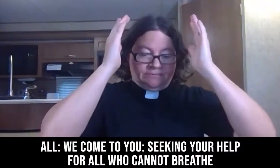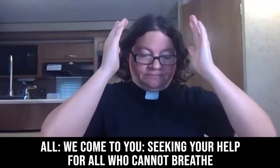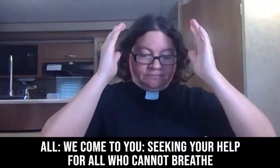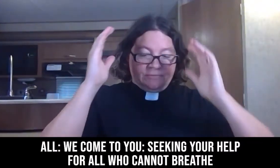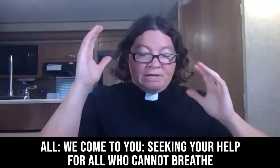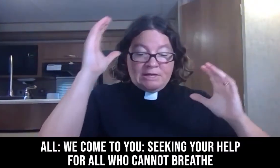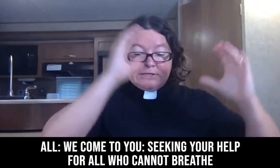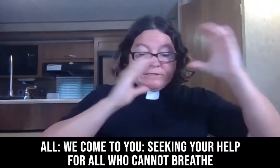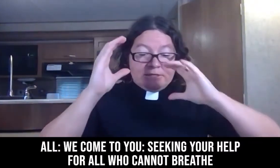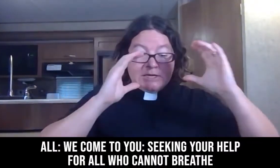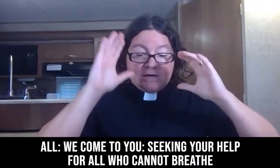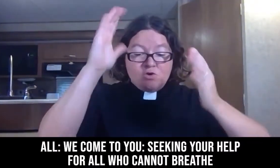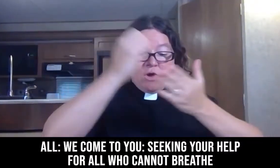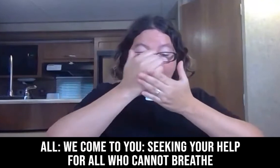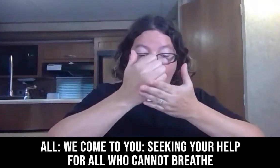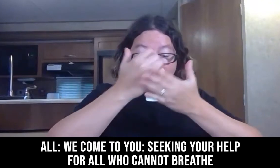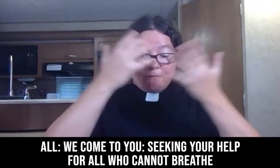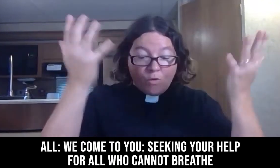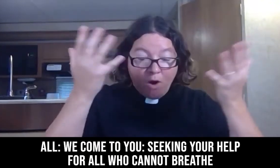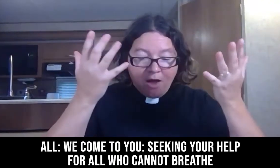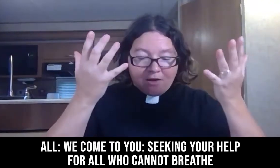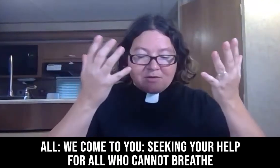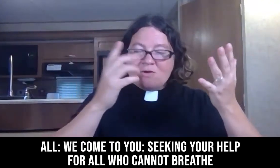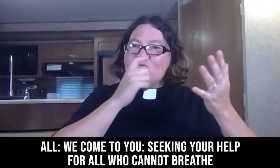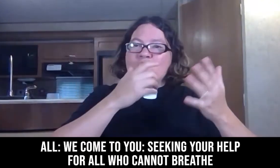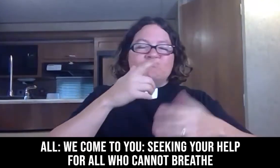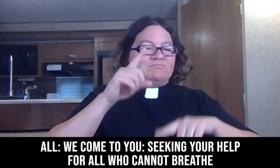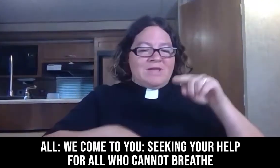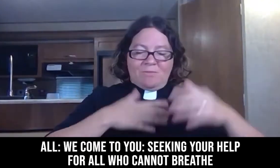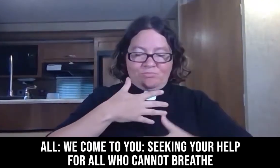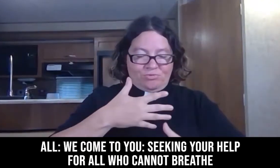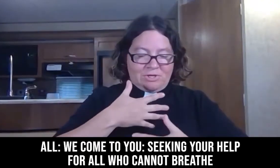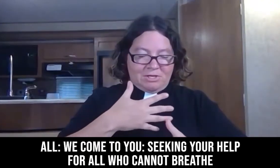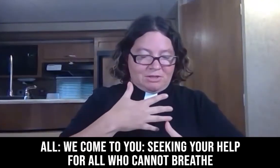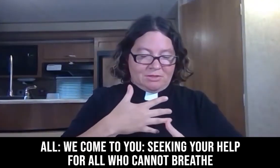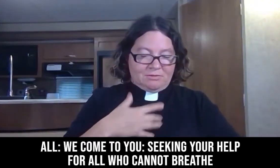we come to you seeking your help for all who cannot breathe